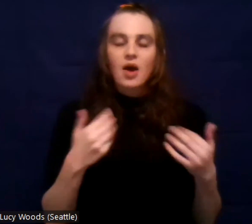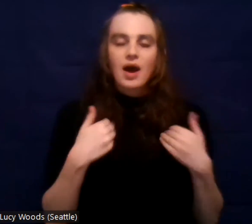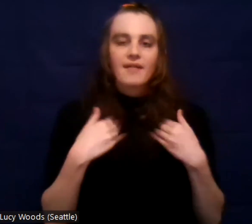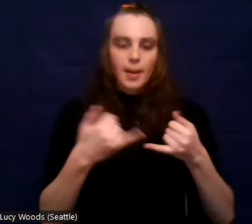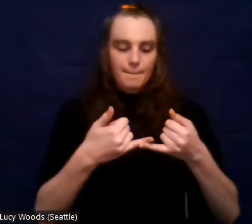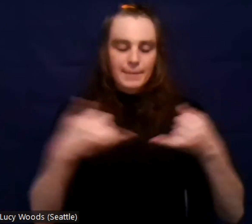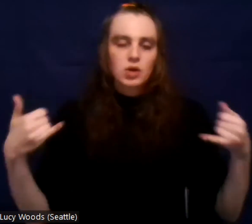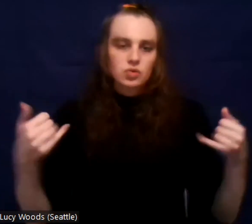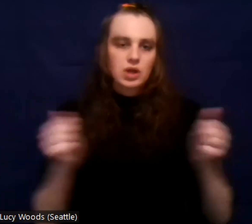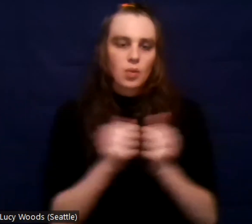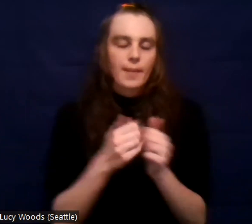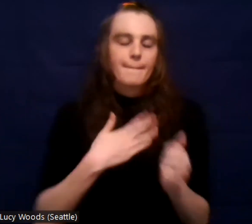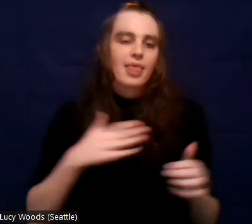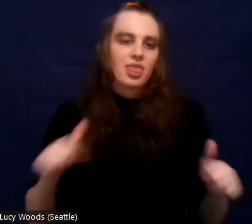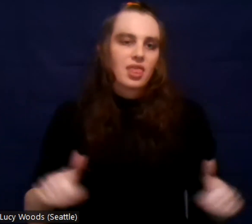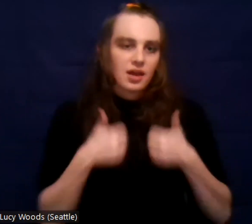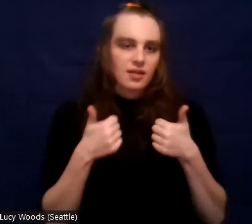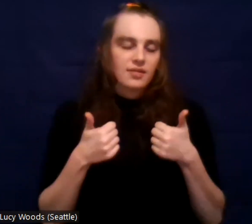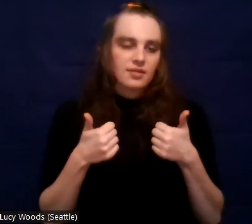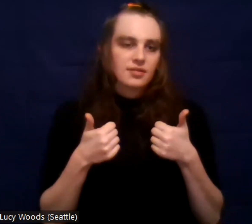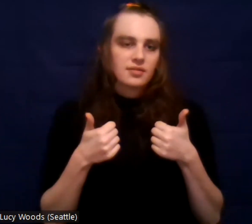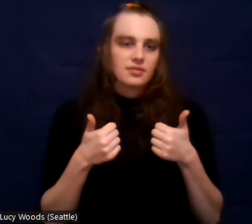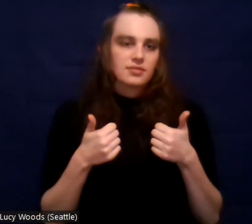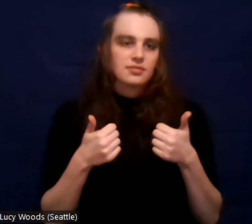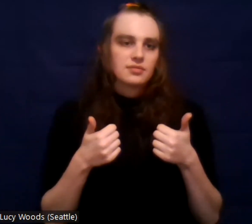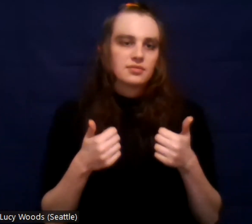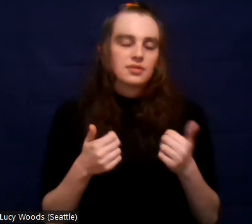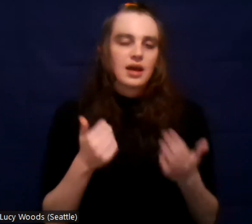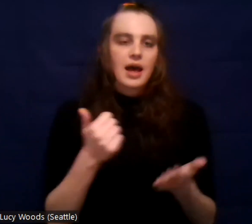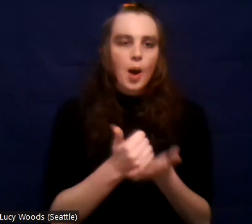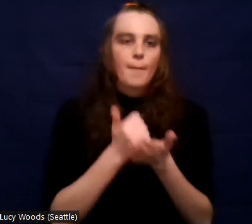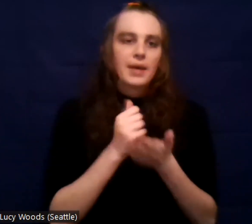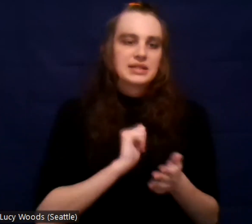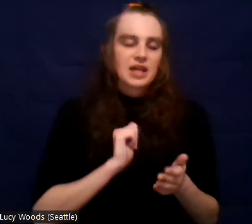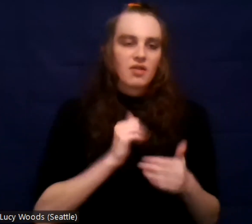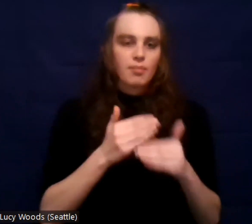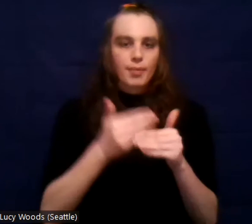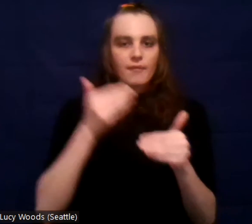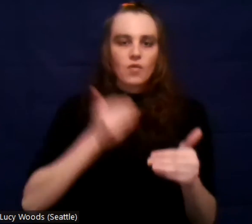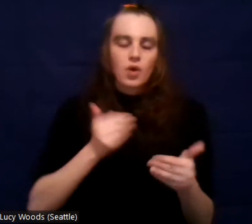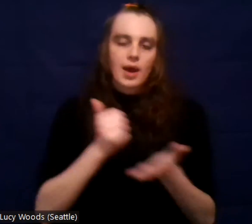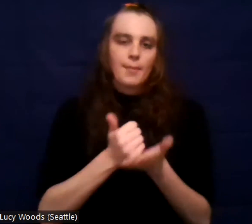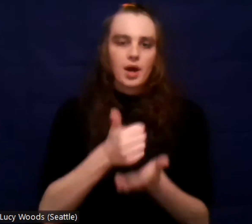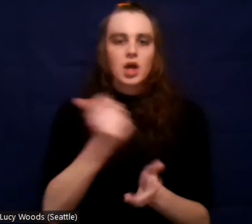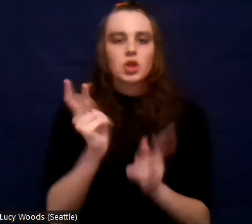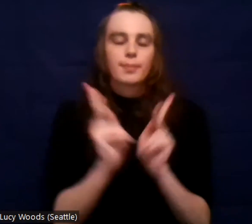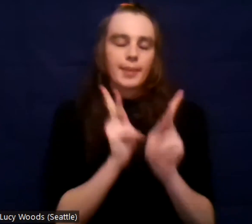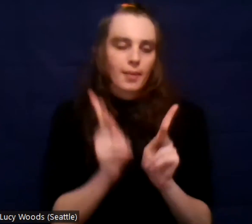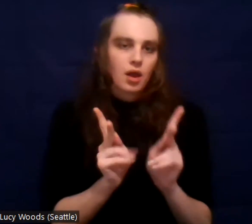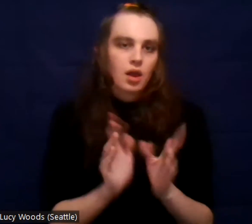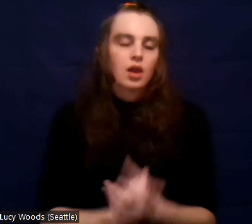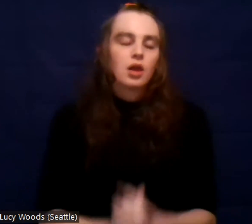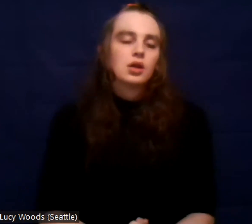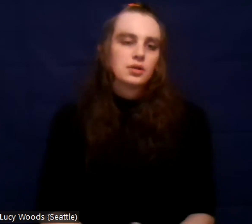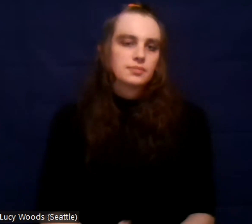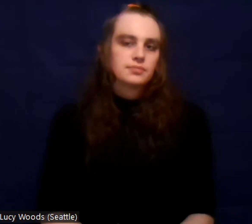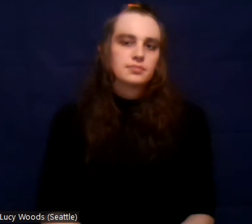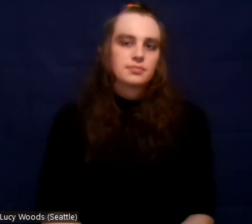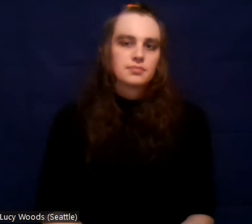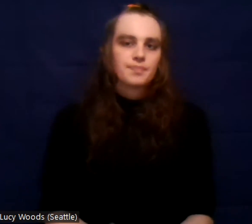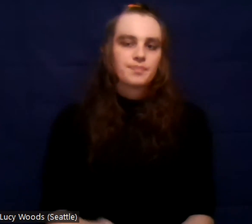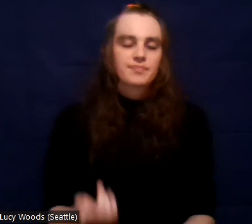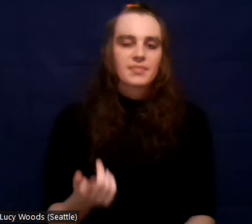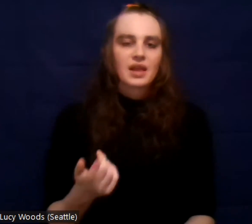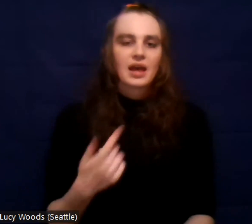to recenter, to, to recharge, to, to just not burn